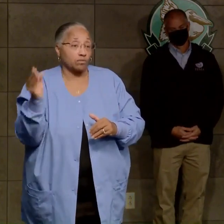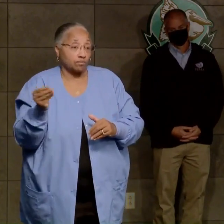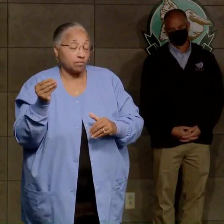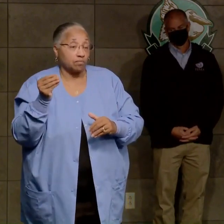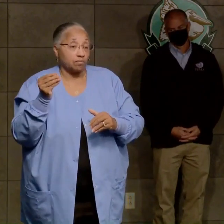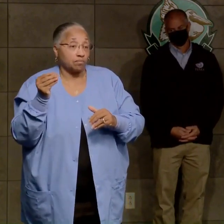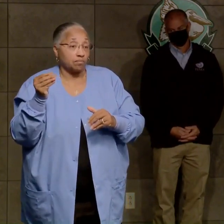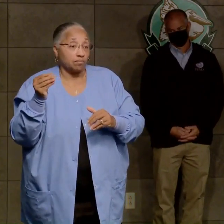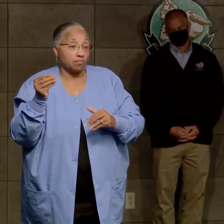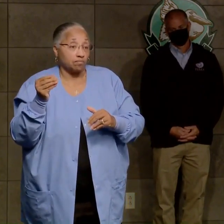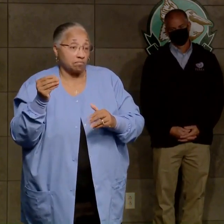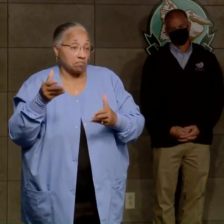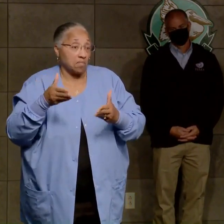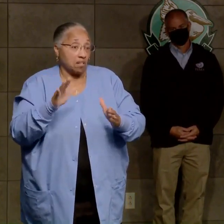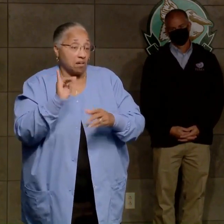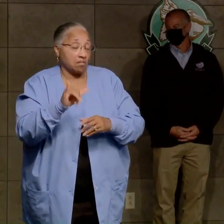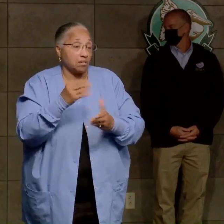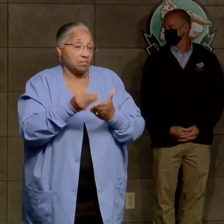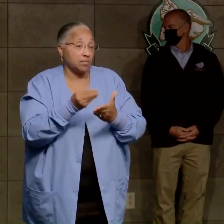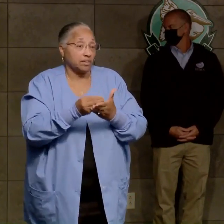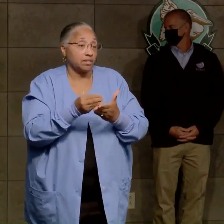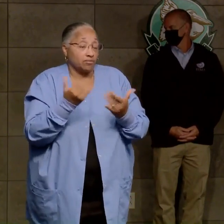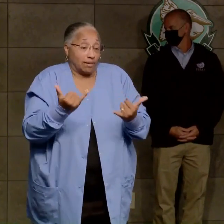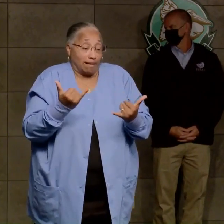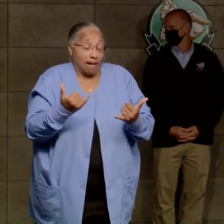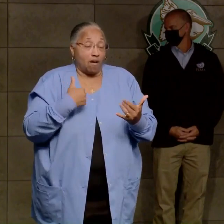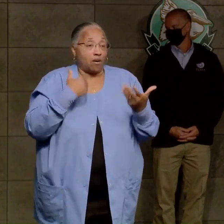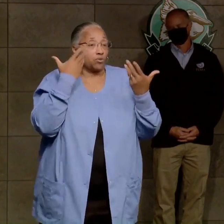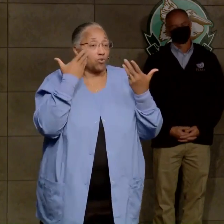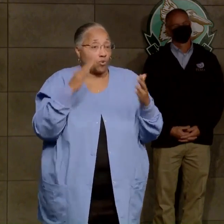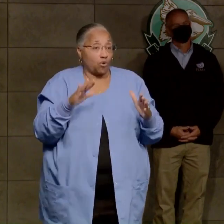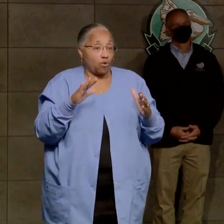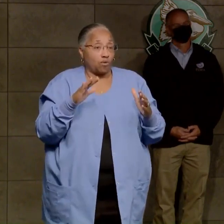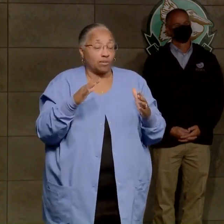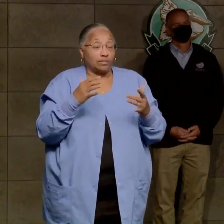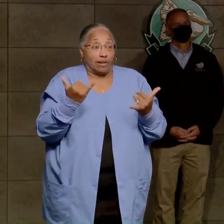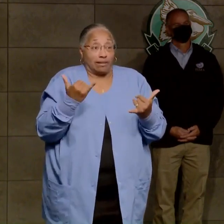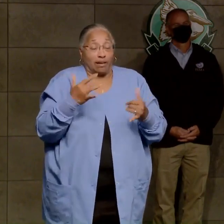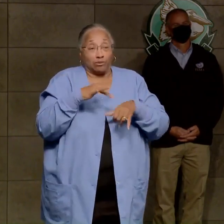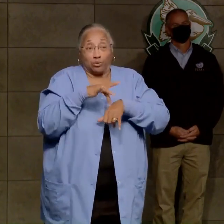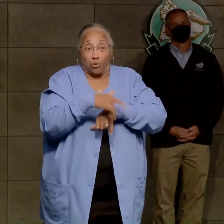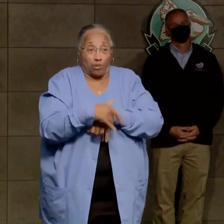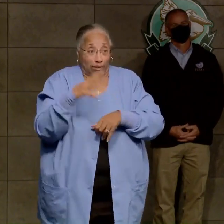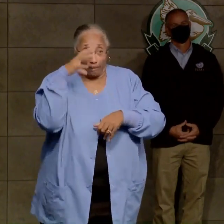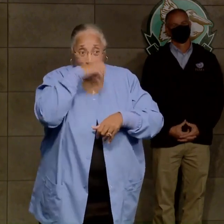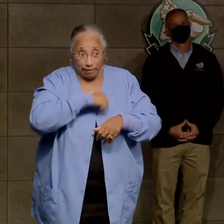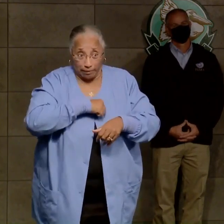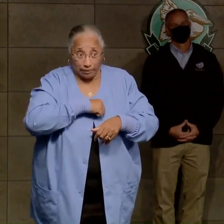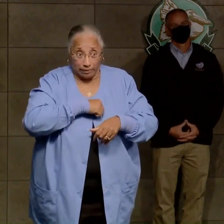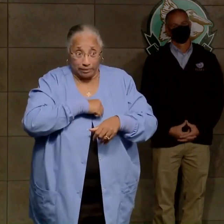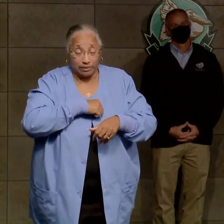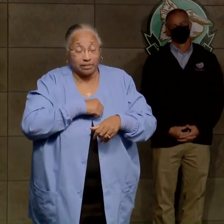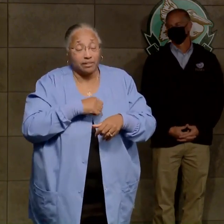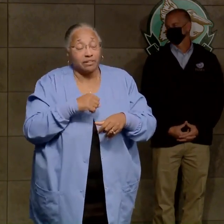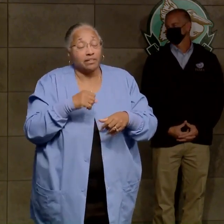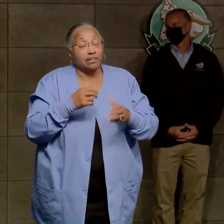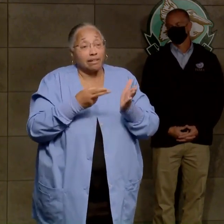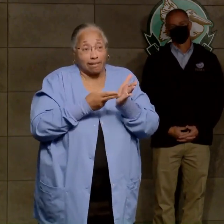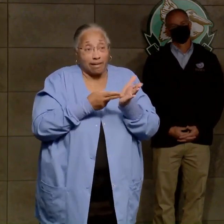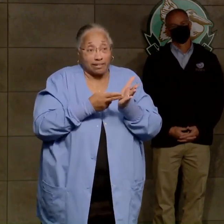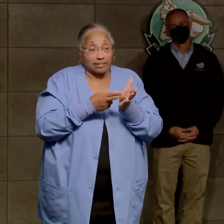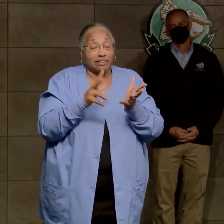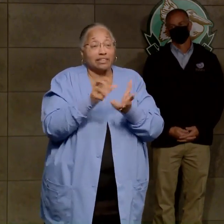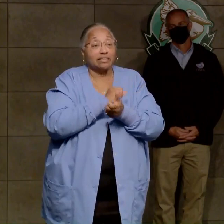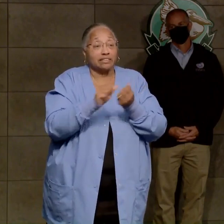I just don't know right now, and it is too early to guess. And quite frankly, the damage assessments are still